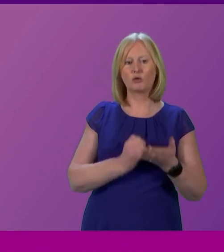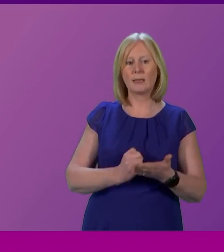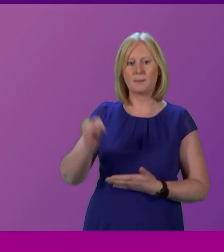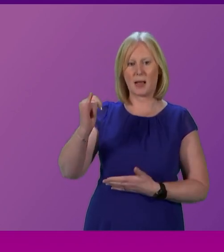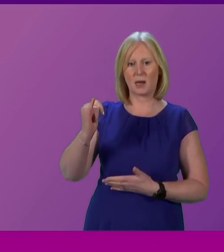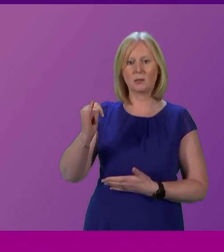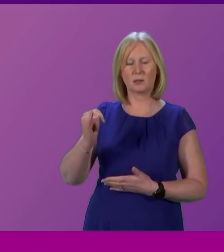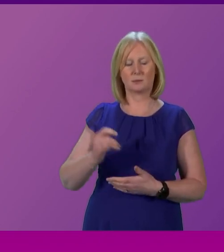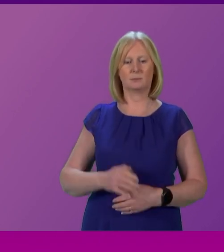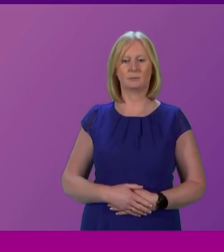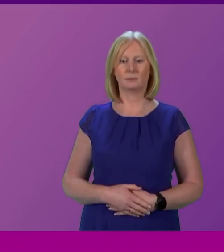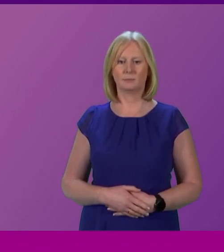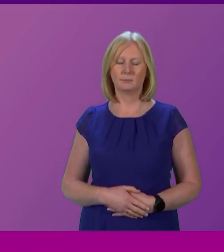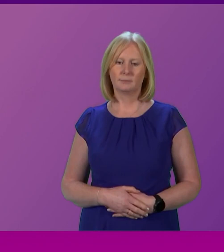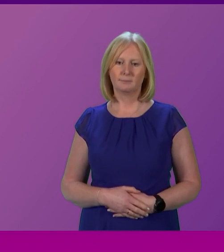presiding officer.